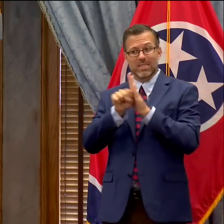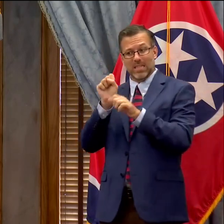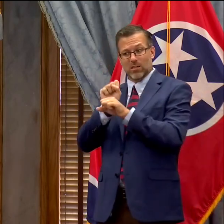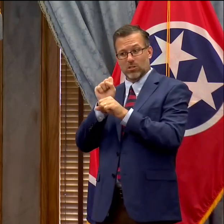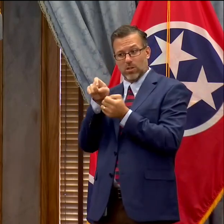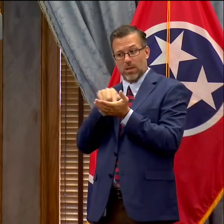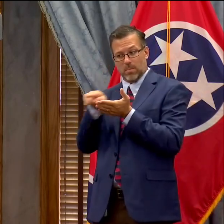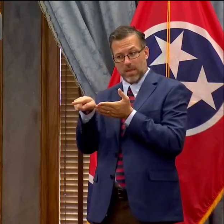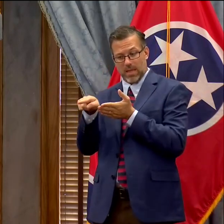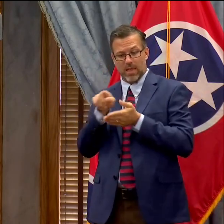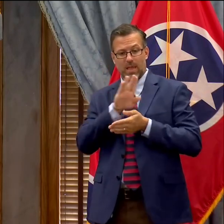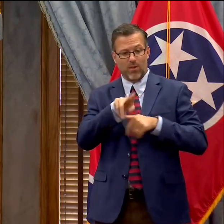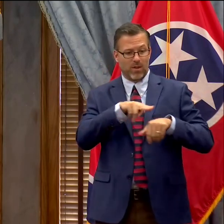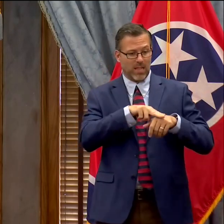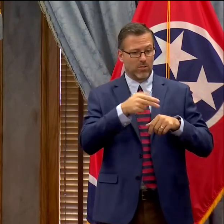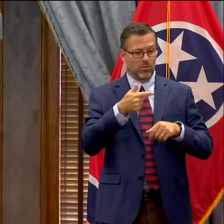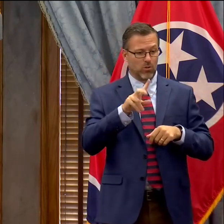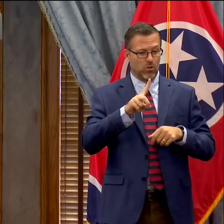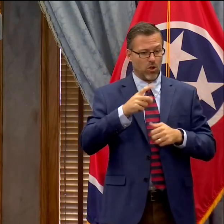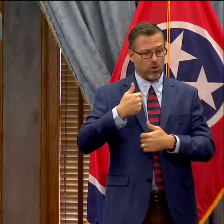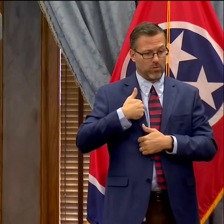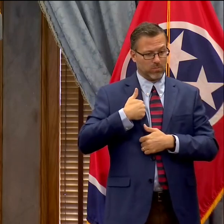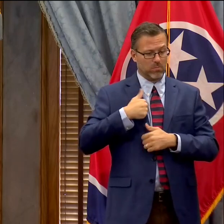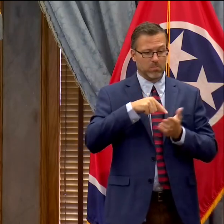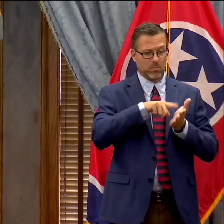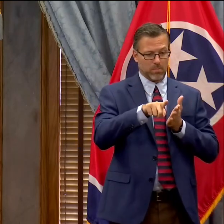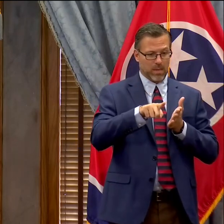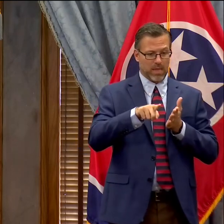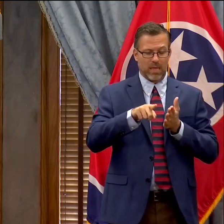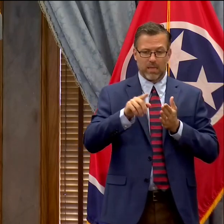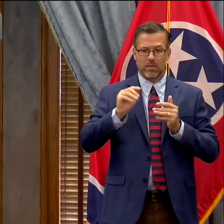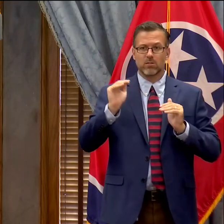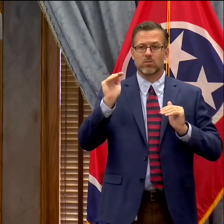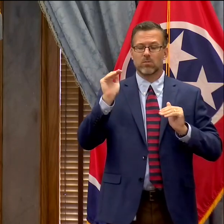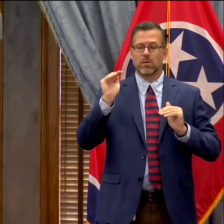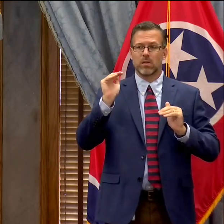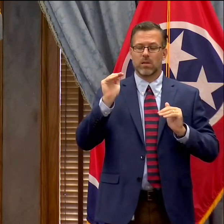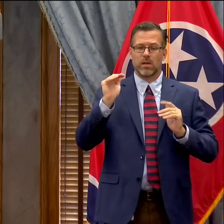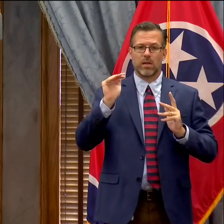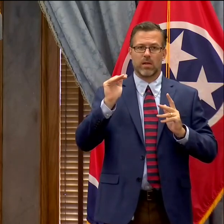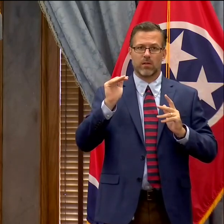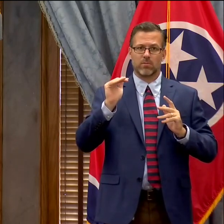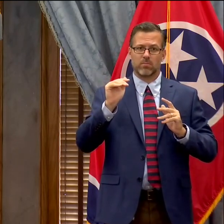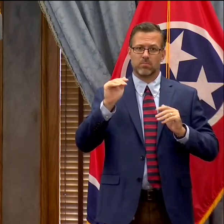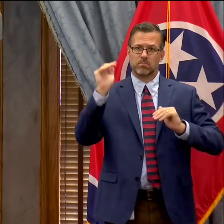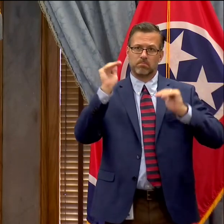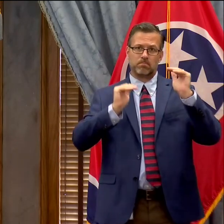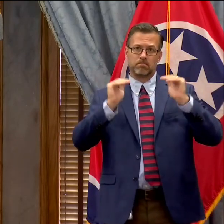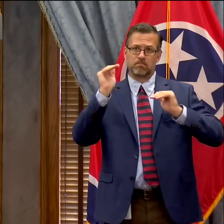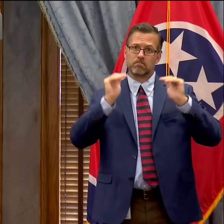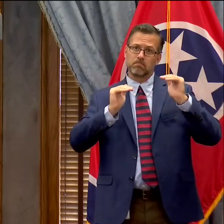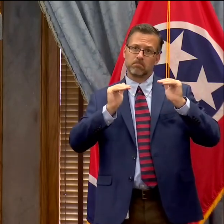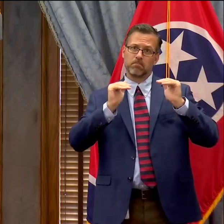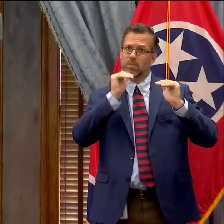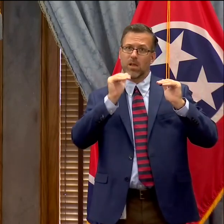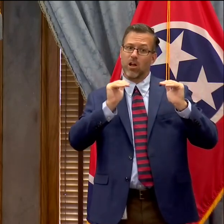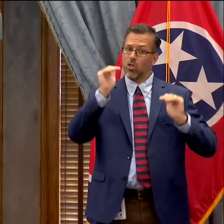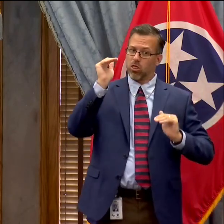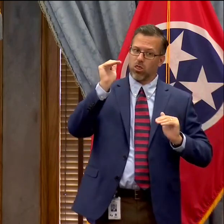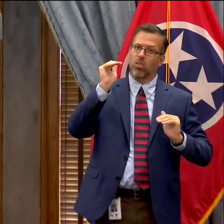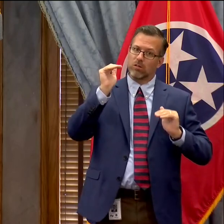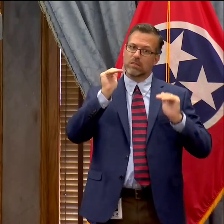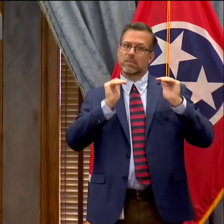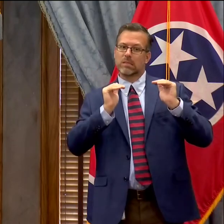regular pay through state work through those differences are made up, and those families